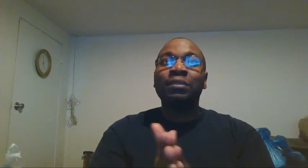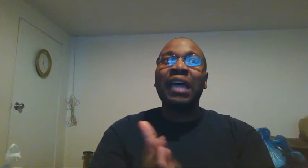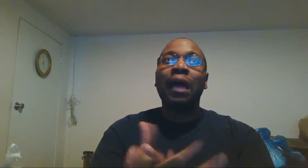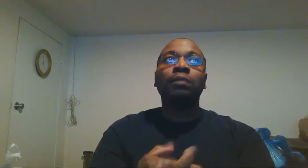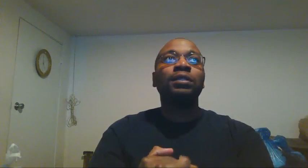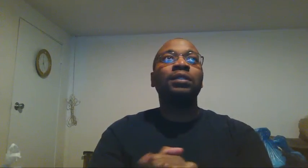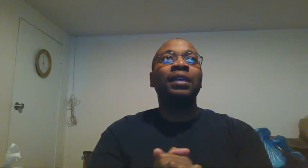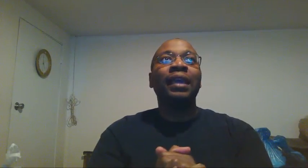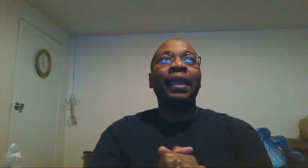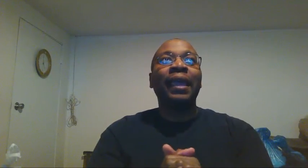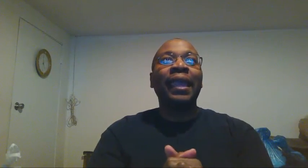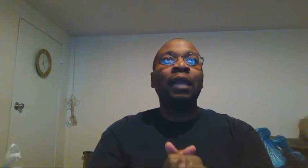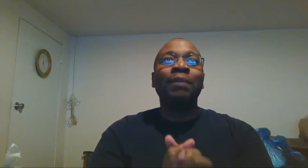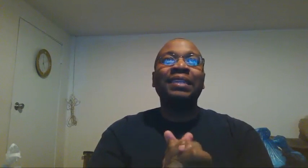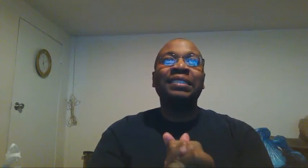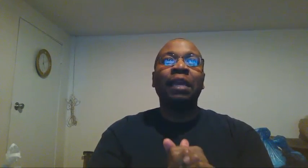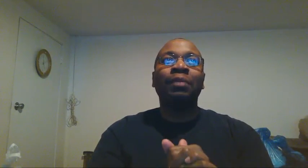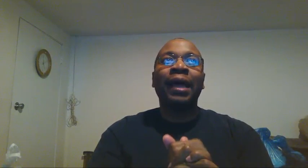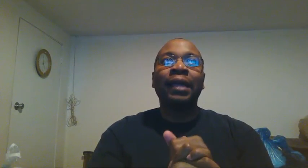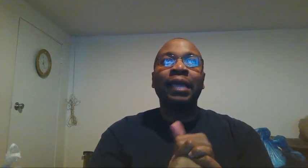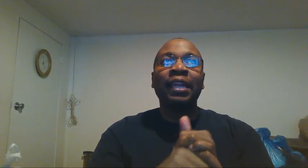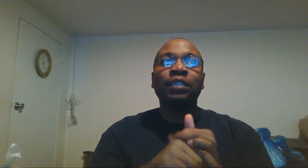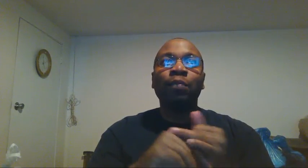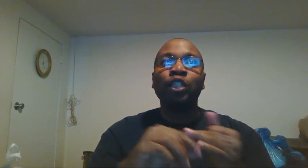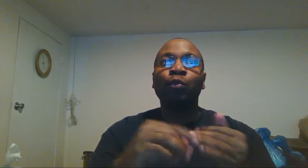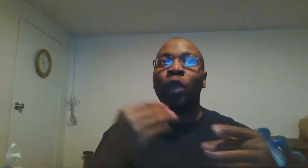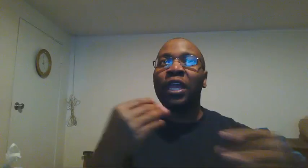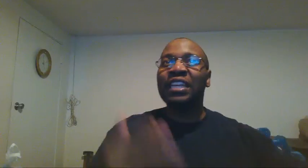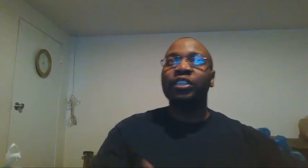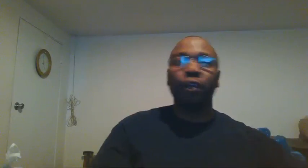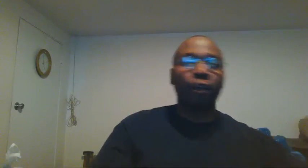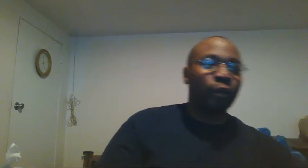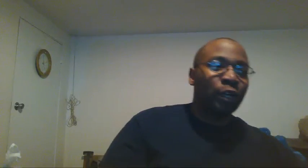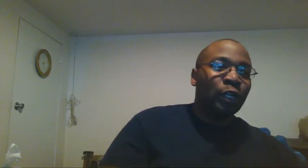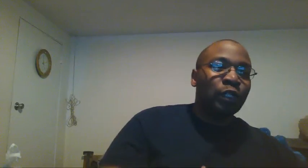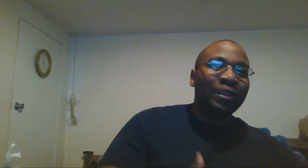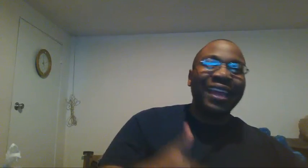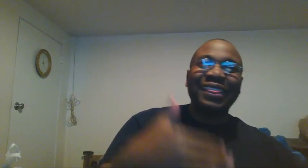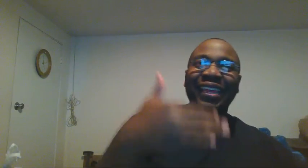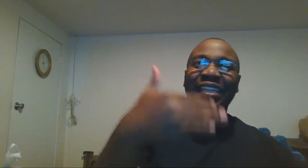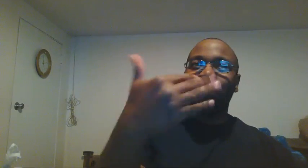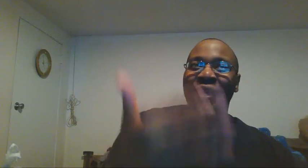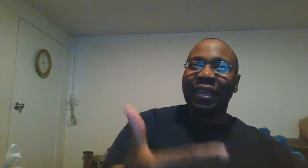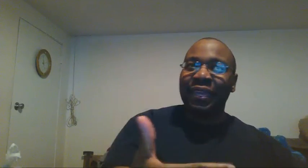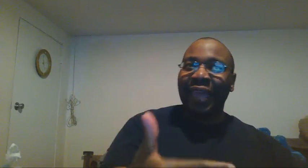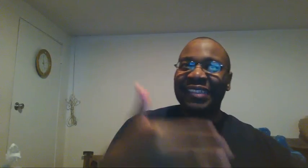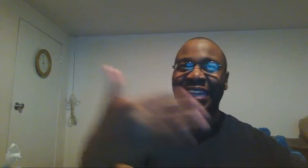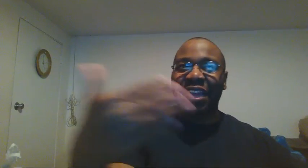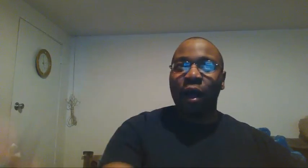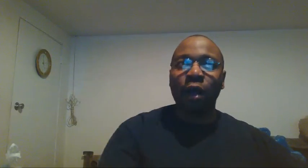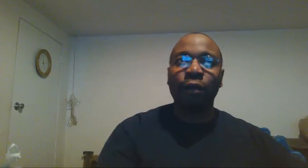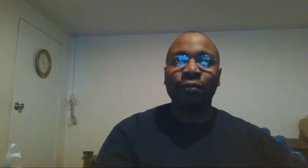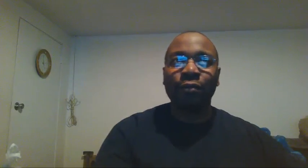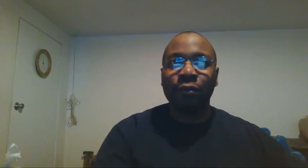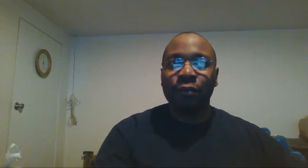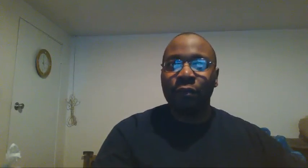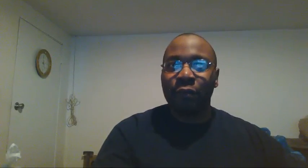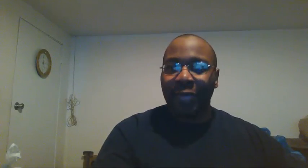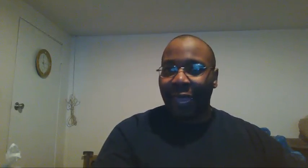sometimes it may seem like it is much more easier to let things be as they are and